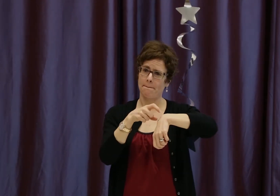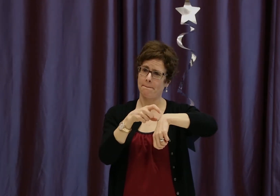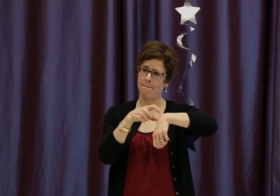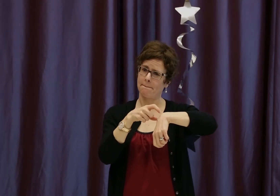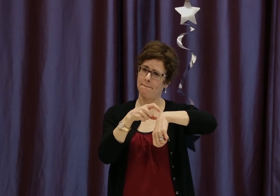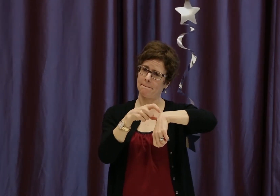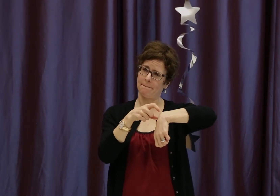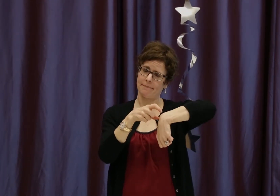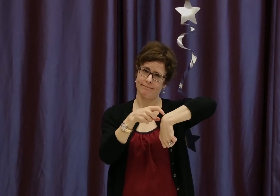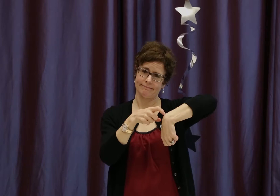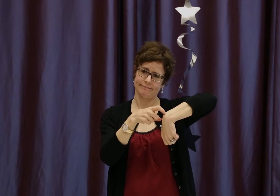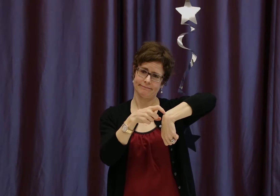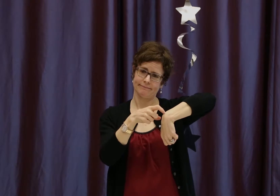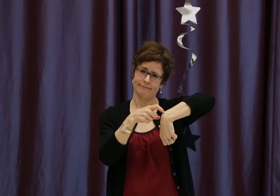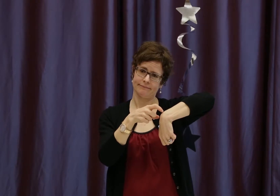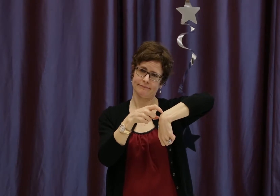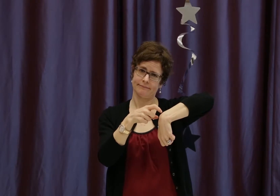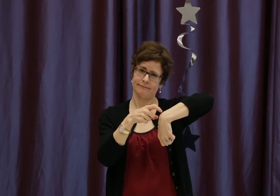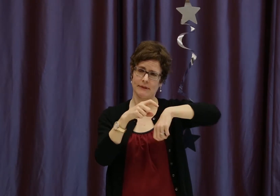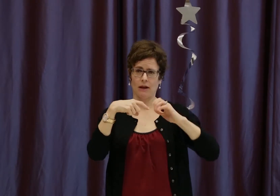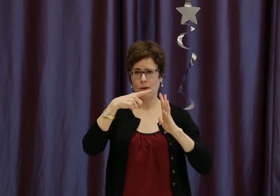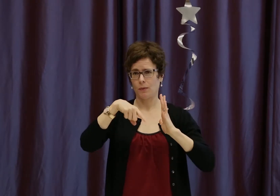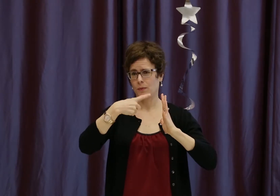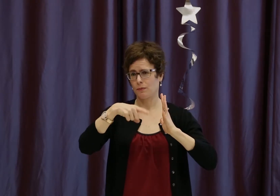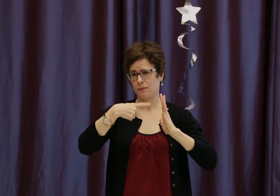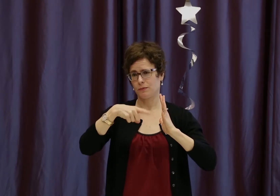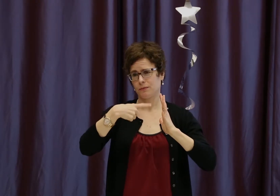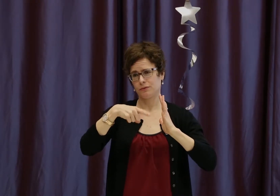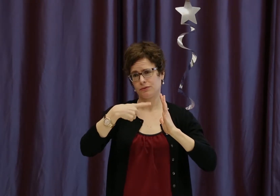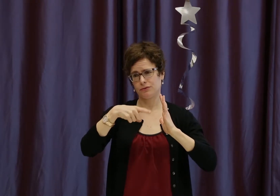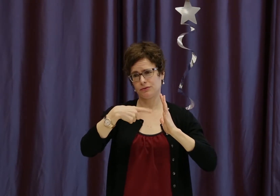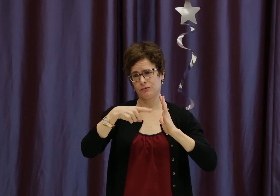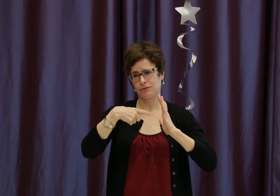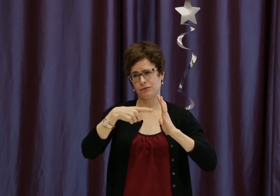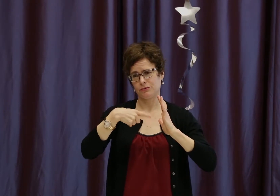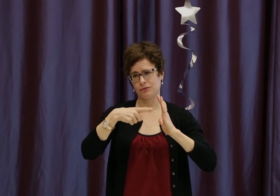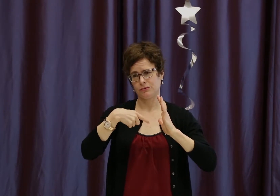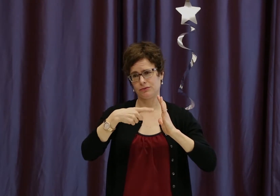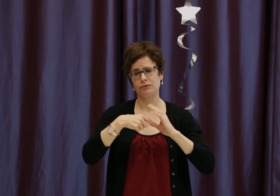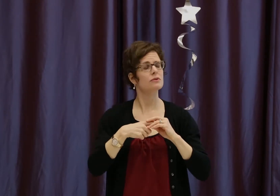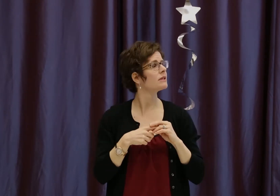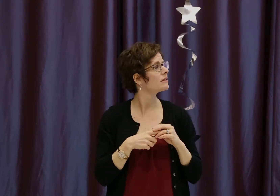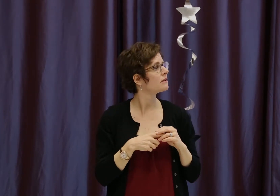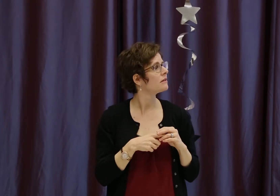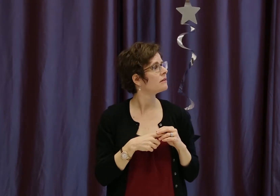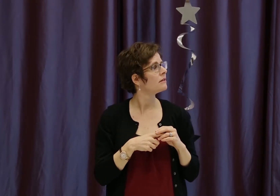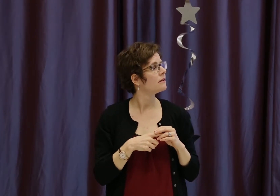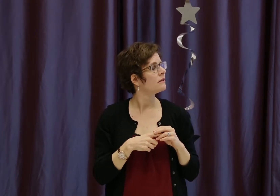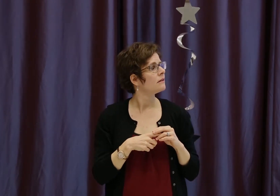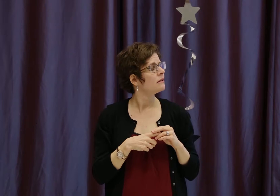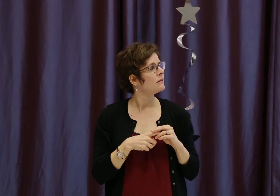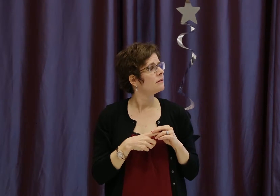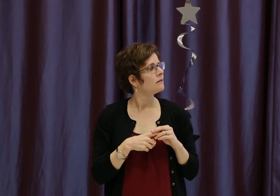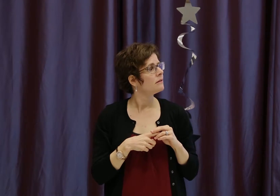The CEFR, when it comes to learning a second language, requires a specific amount of hours that the individual put in.